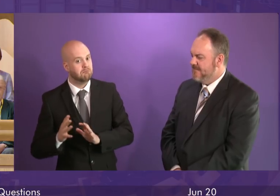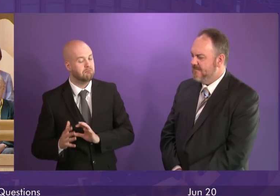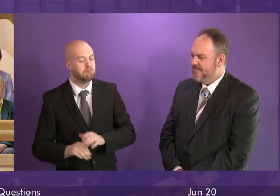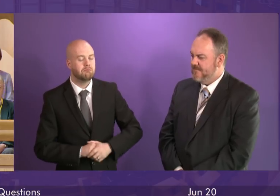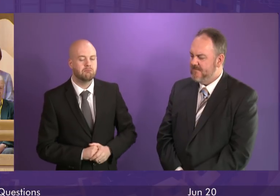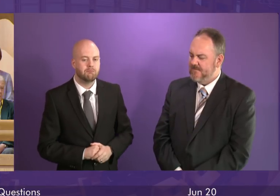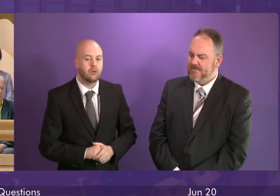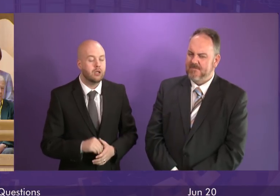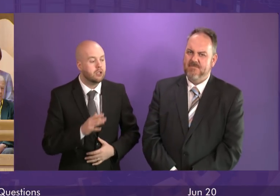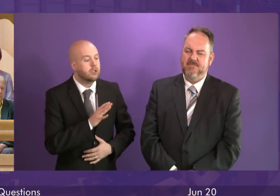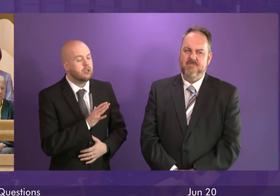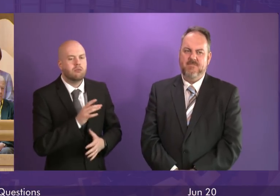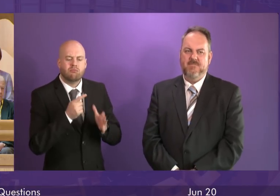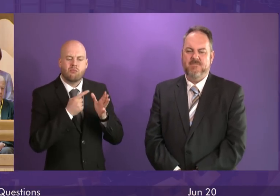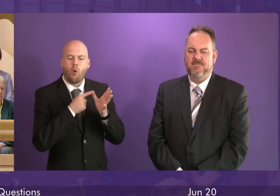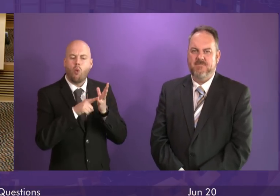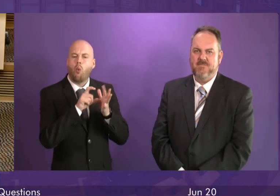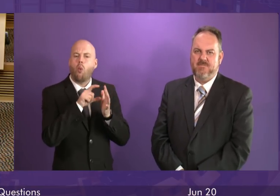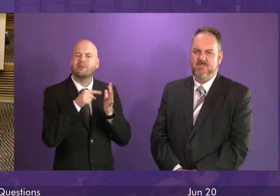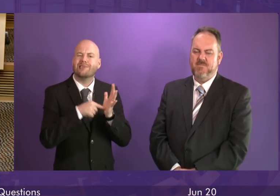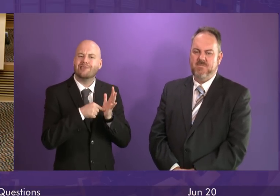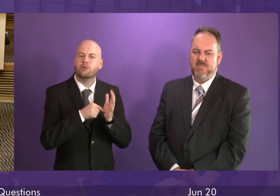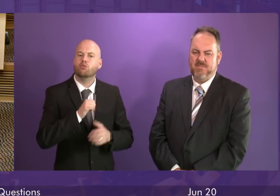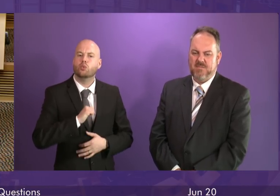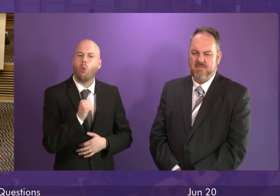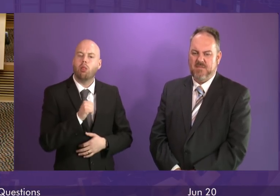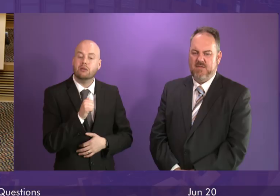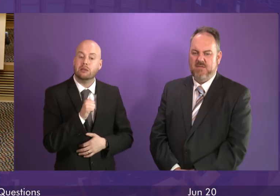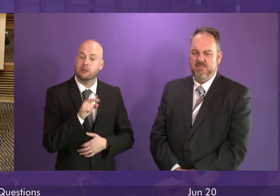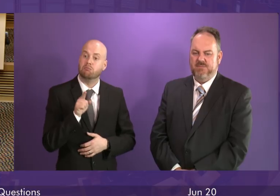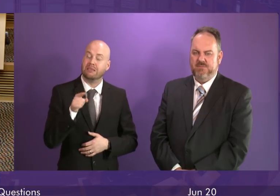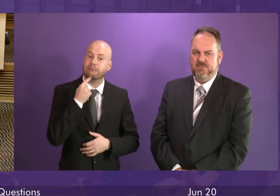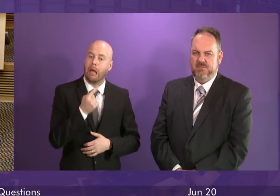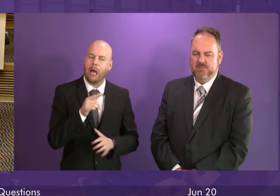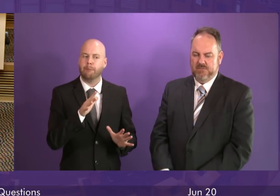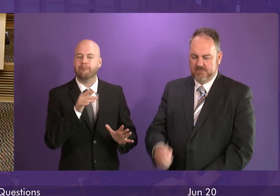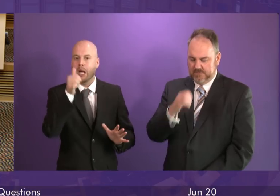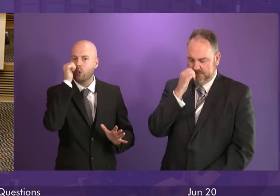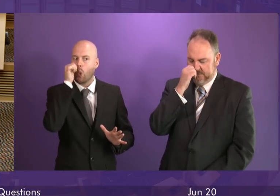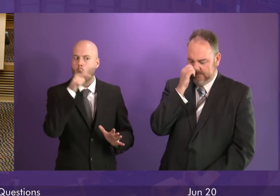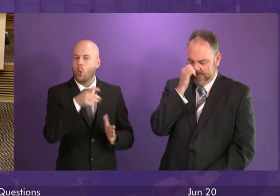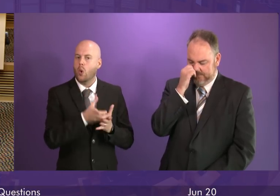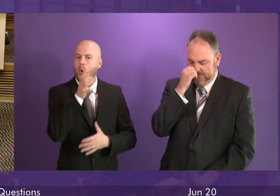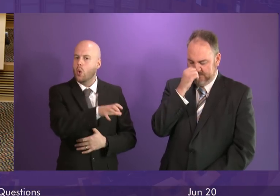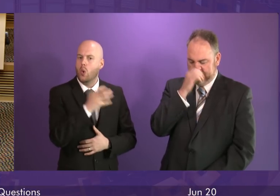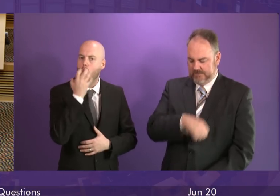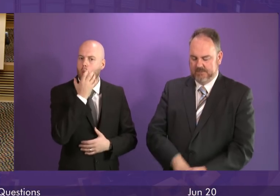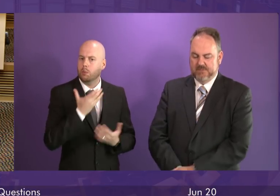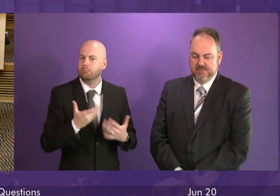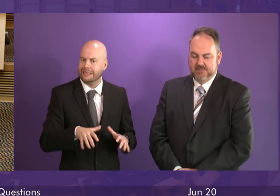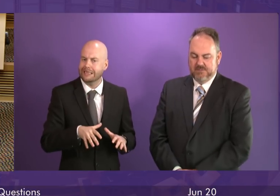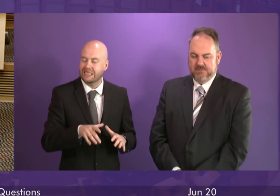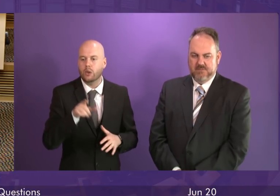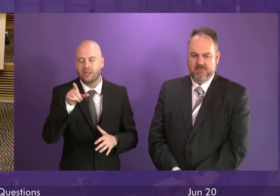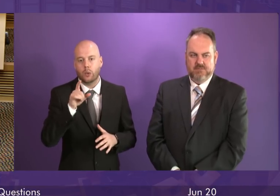I understand that Audit Scotland have said they are aware of this payment and they will be looking at it as part of their annual audit work. I think this is only proper